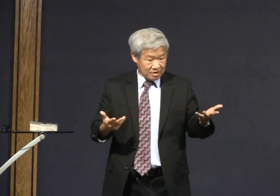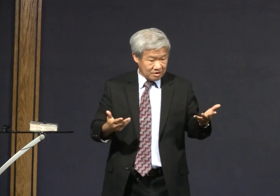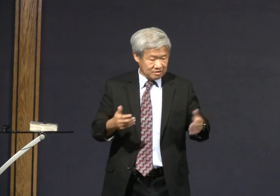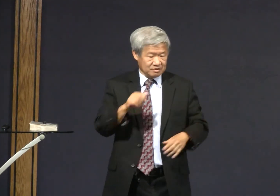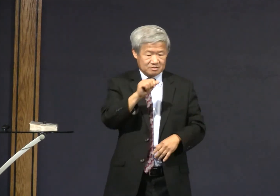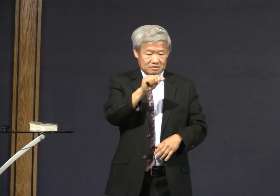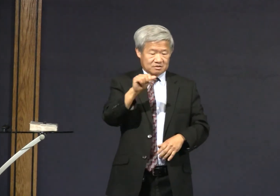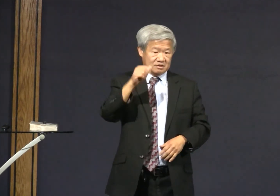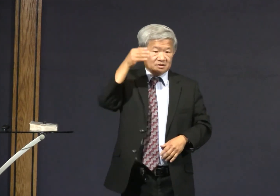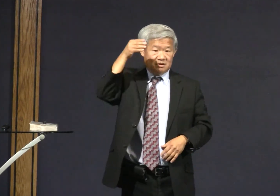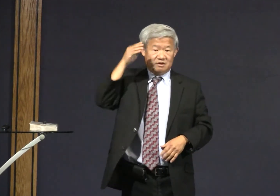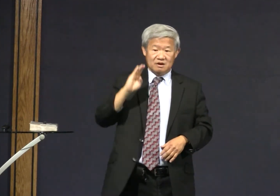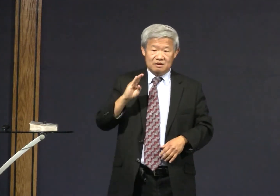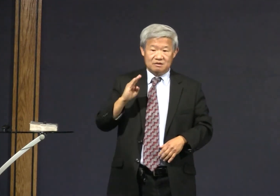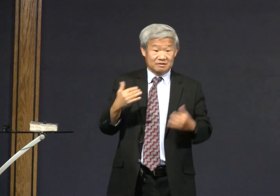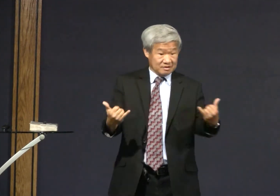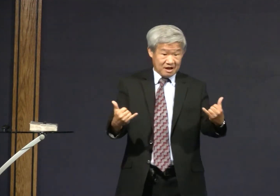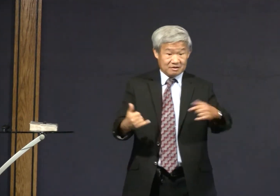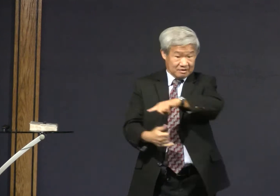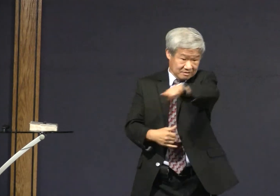and you will be like a God.